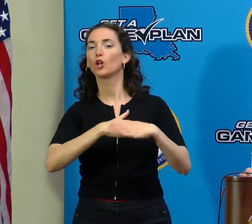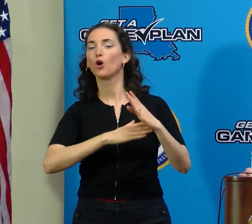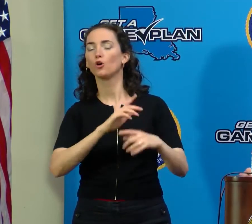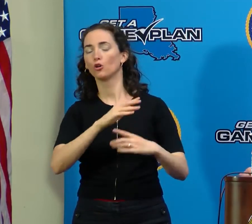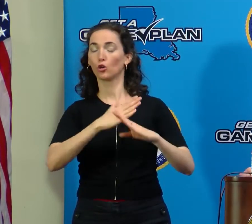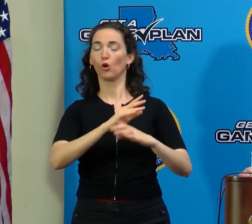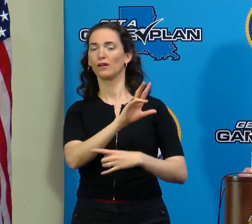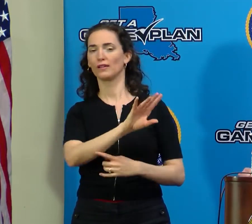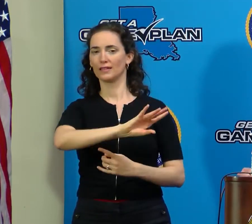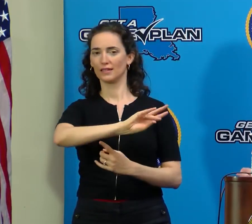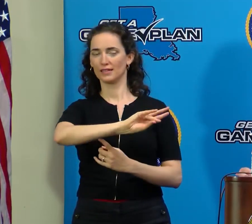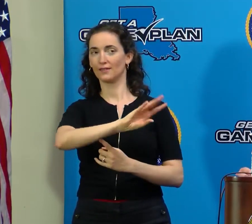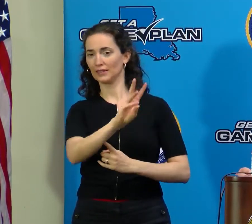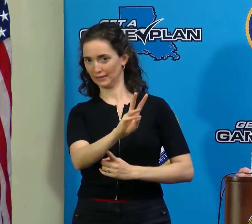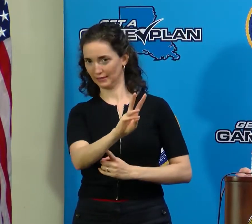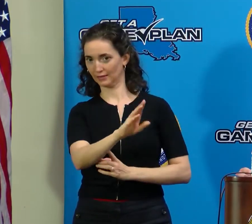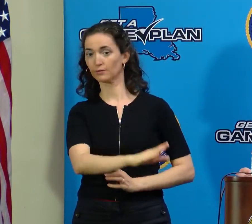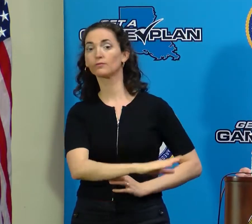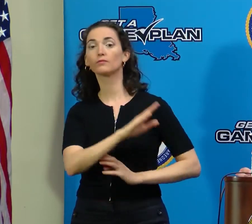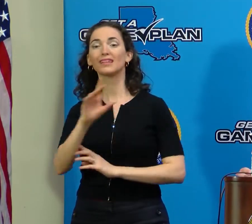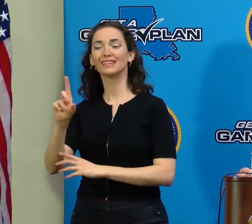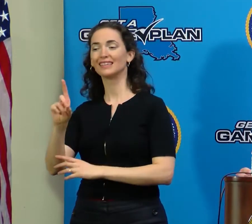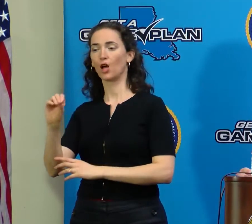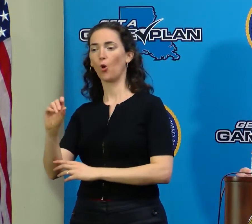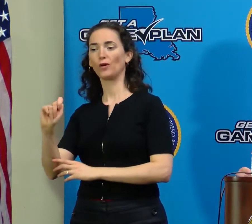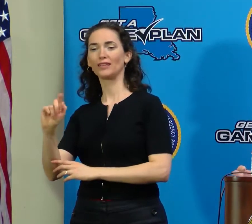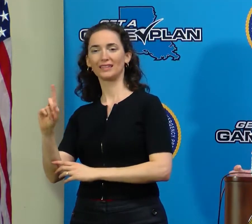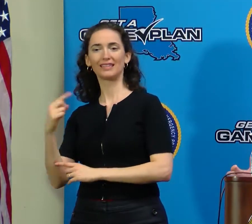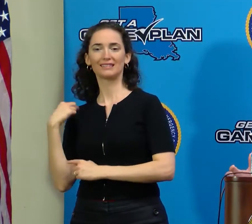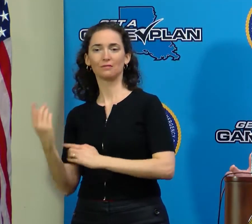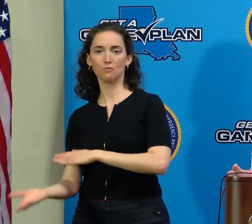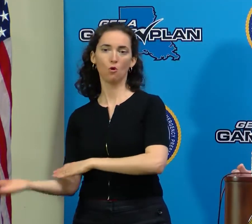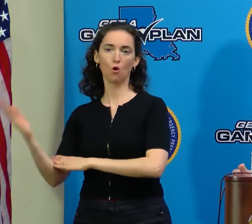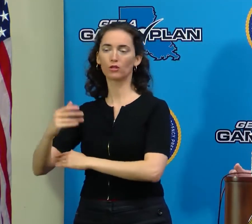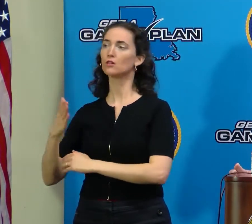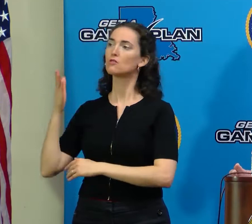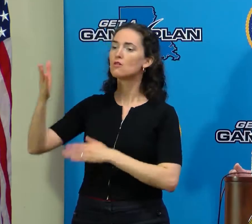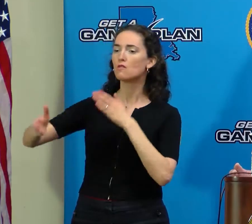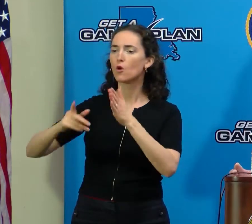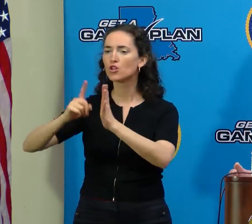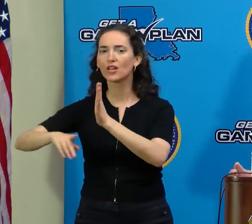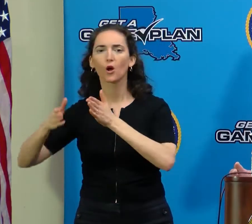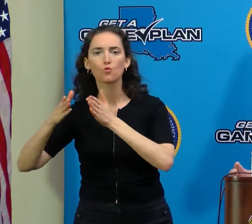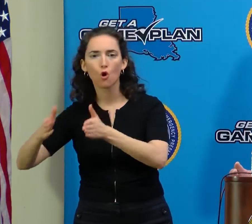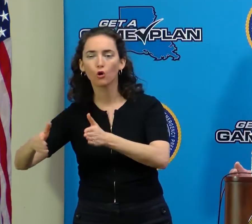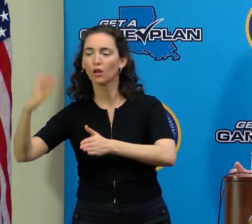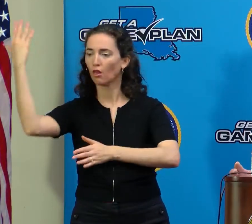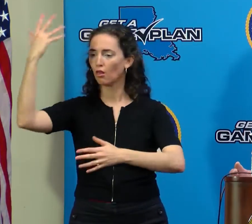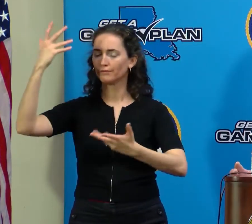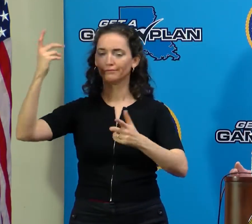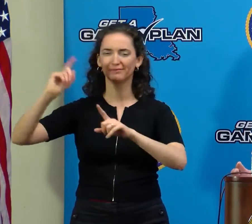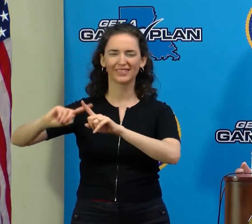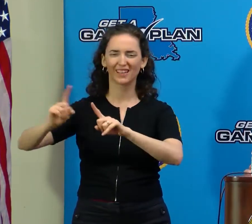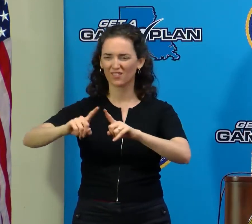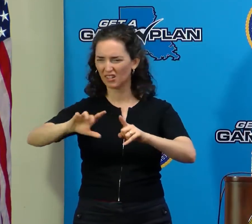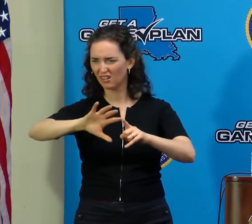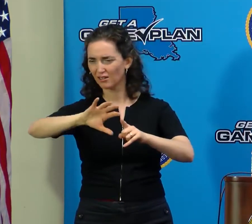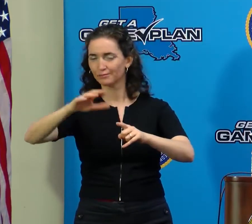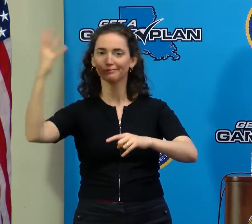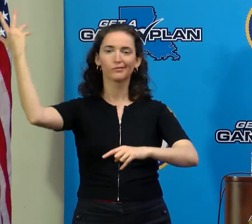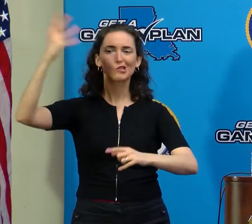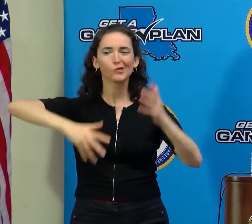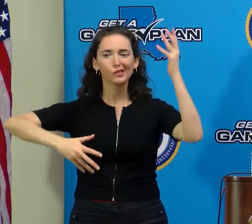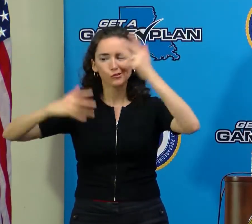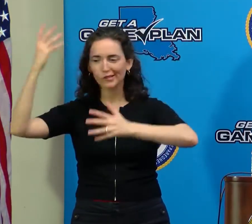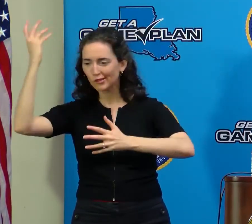and clearing those roads of debris, principally things like trees